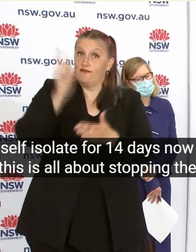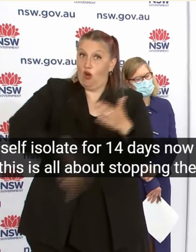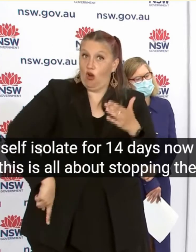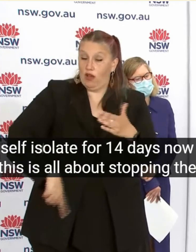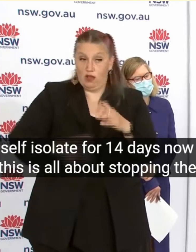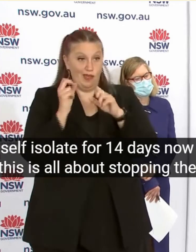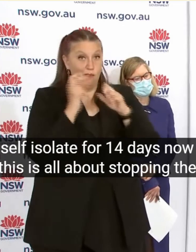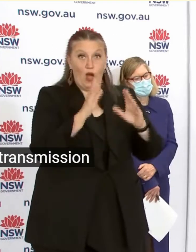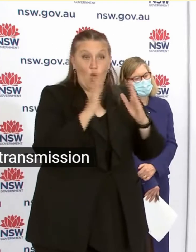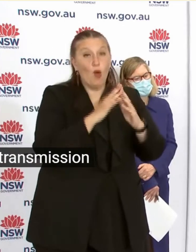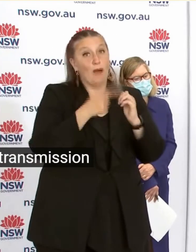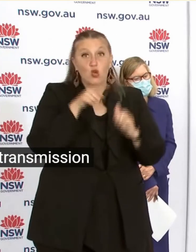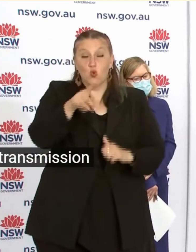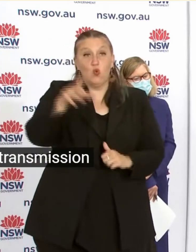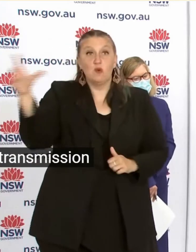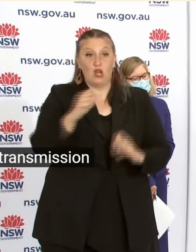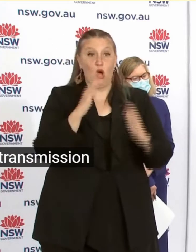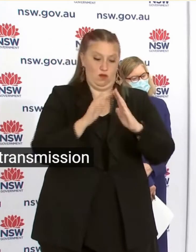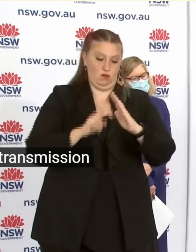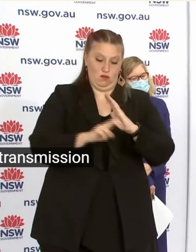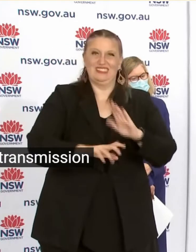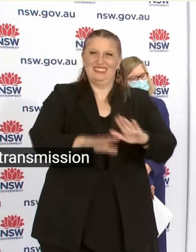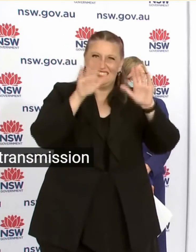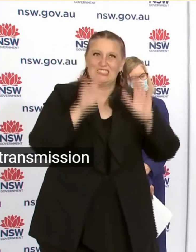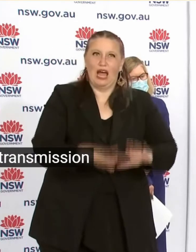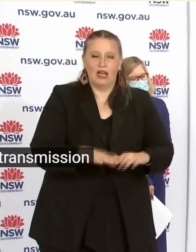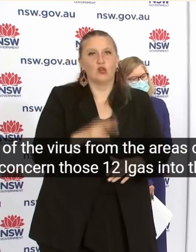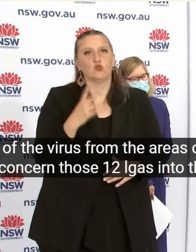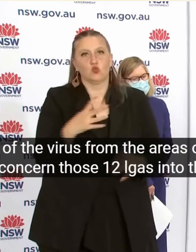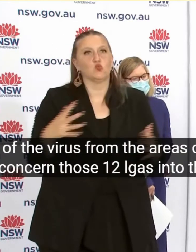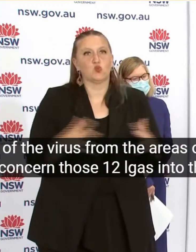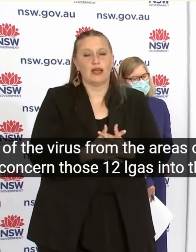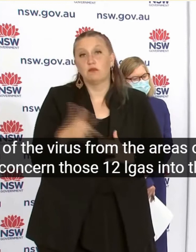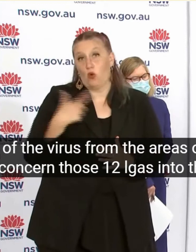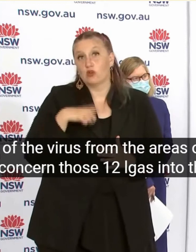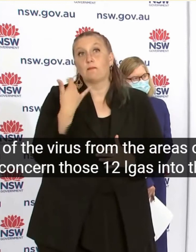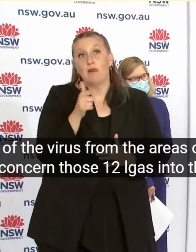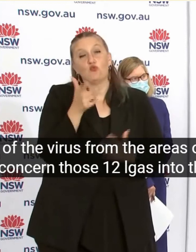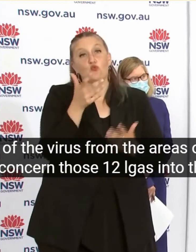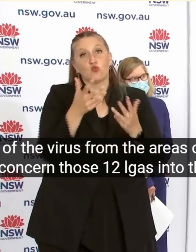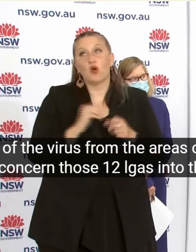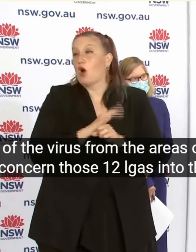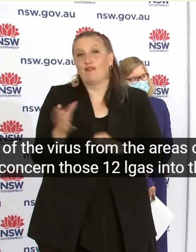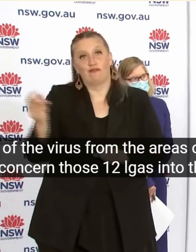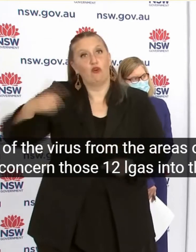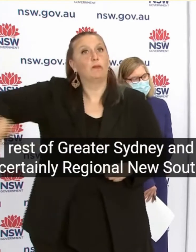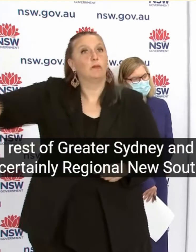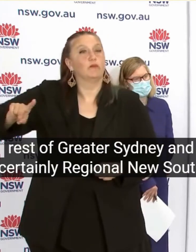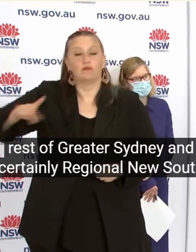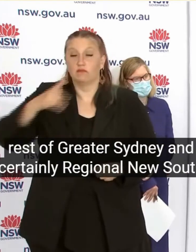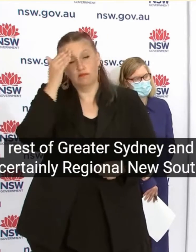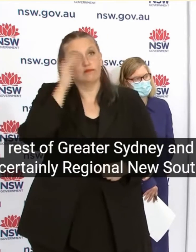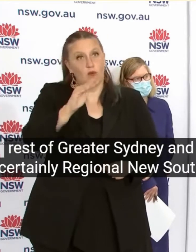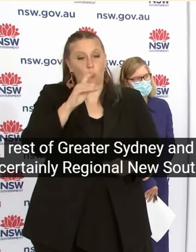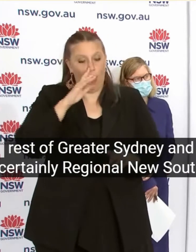Of the virus From the areas Of concern Those 12 LGA's Into the rest Of Greater Sydney And certainly